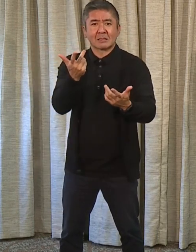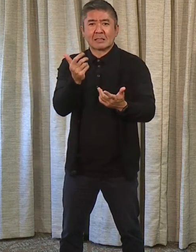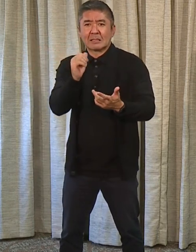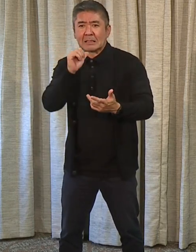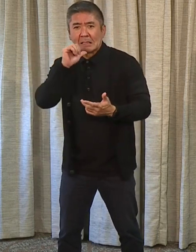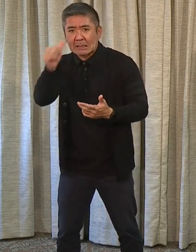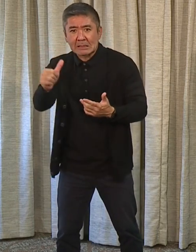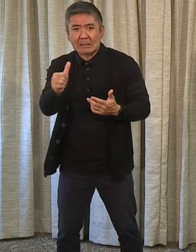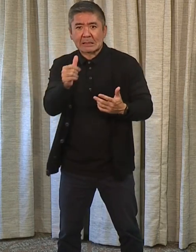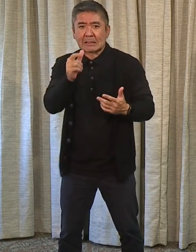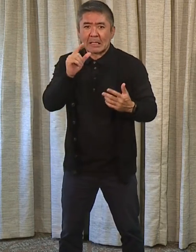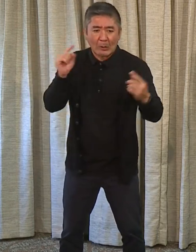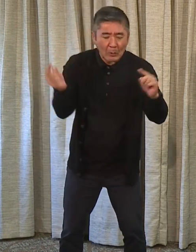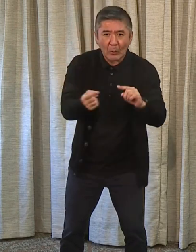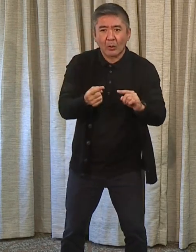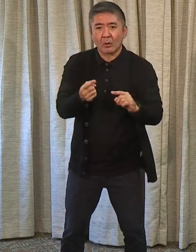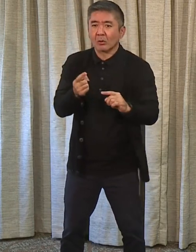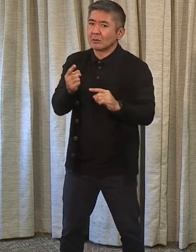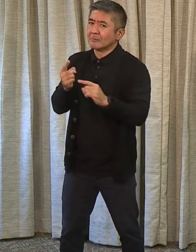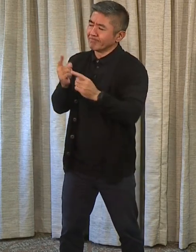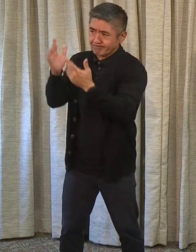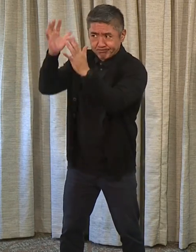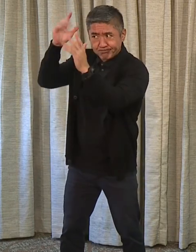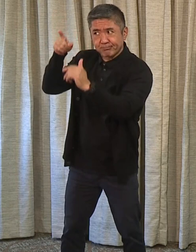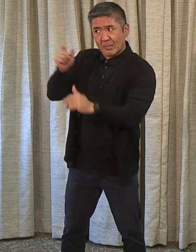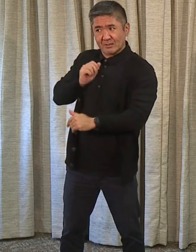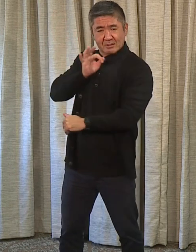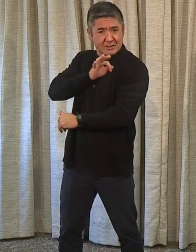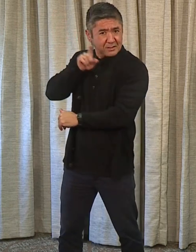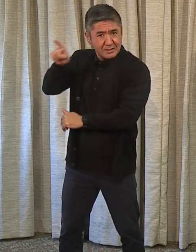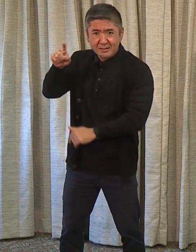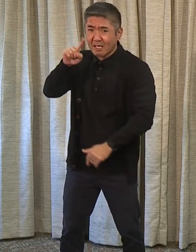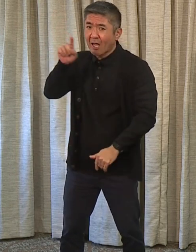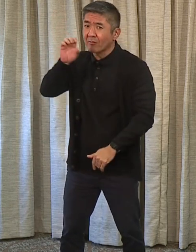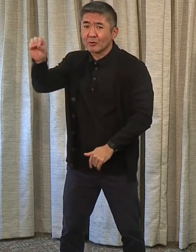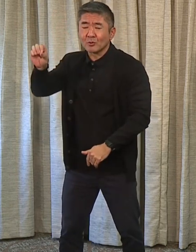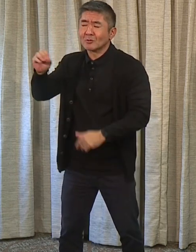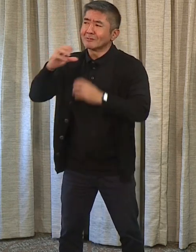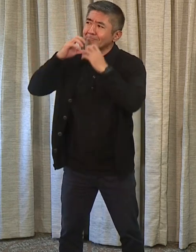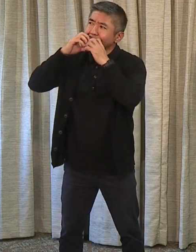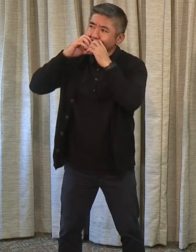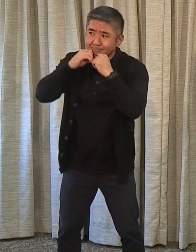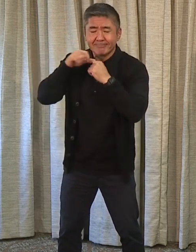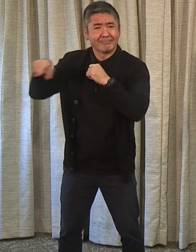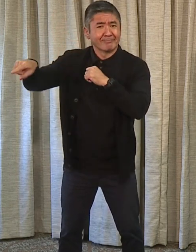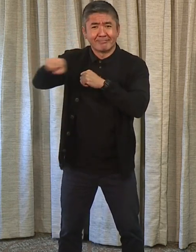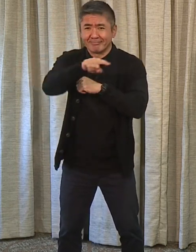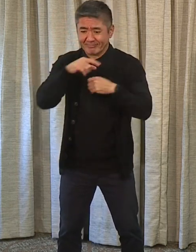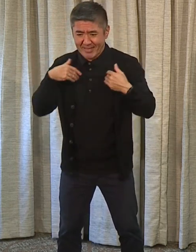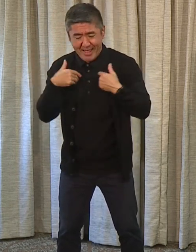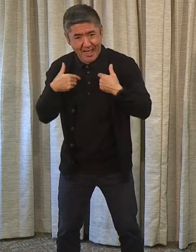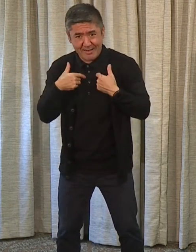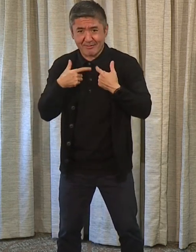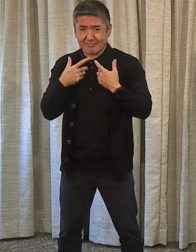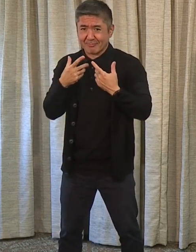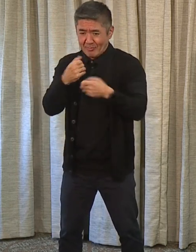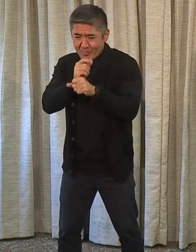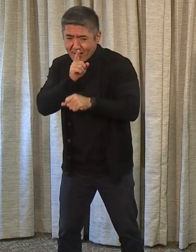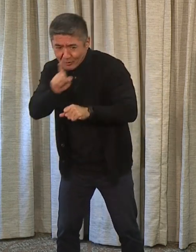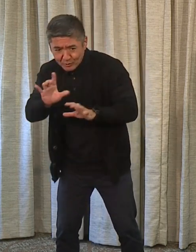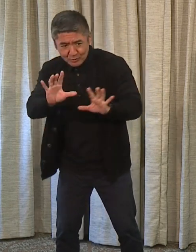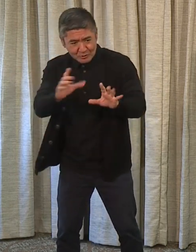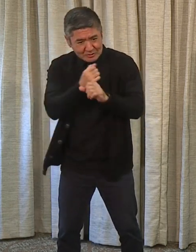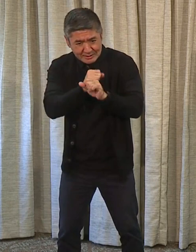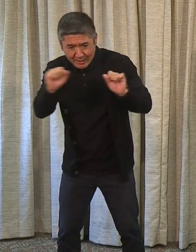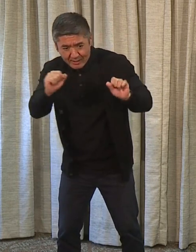And, you know, really hats off to the staff out at the zoo. They are passionate about taking care of the animals and making sure that they're in